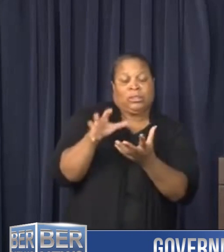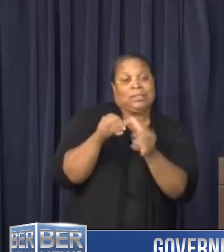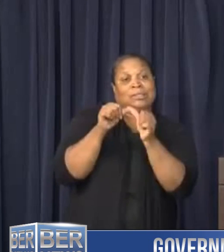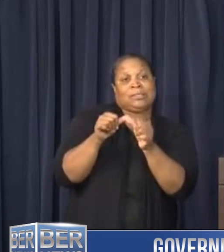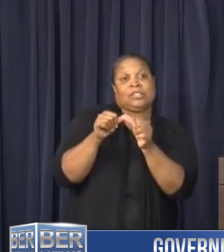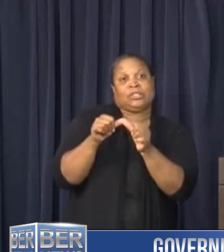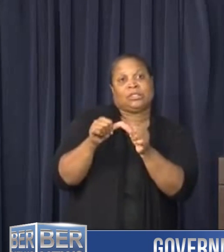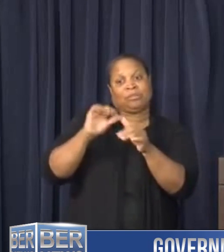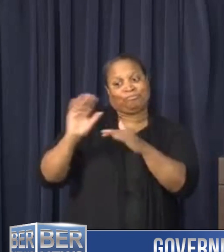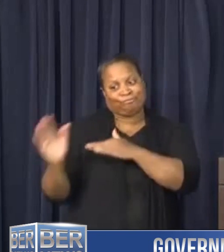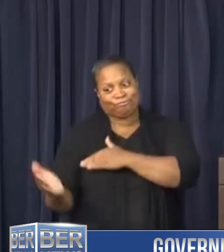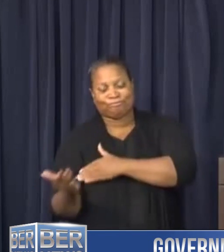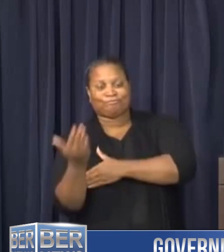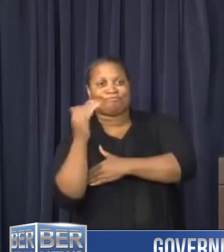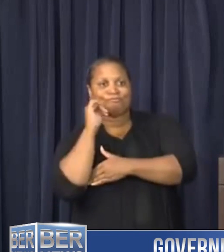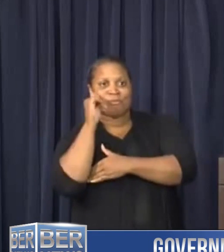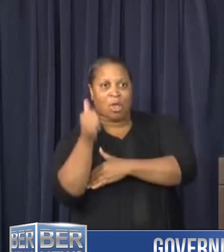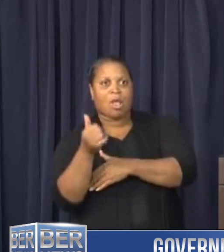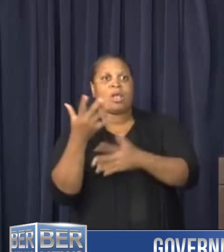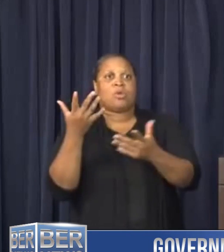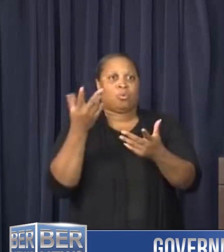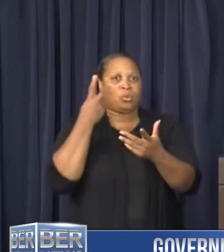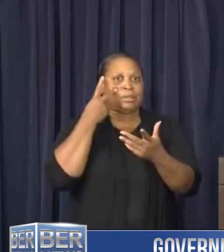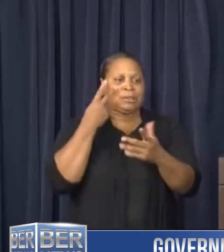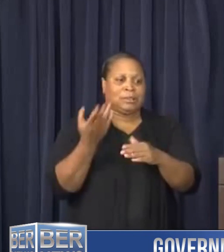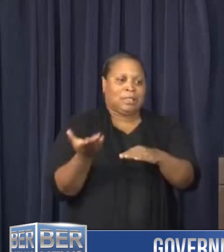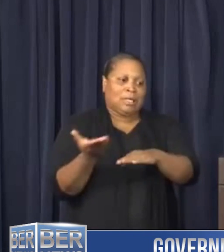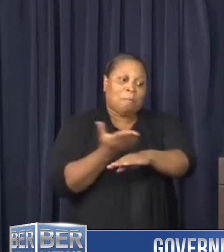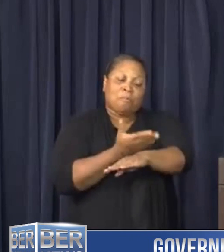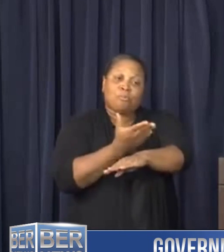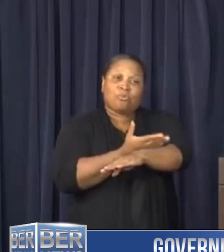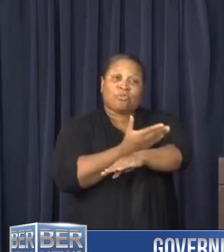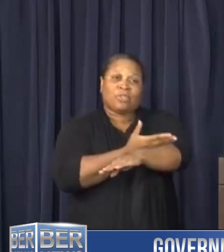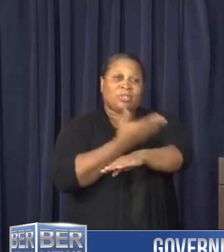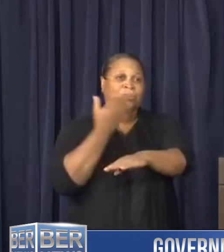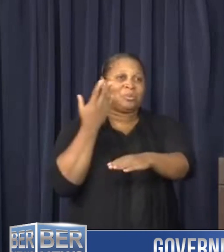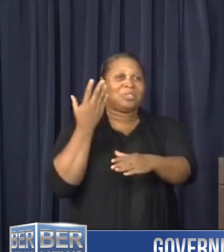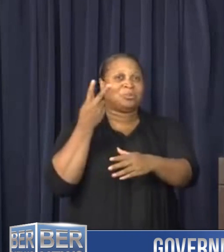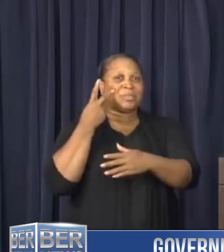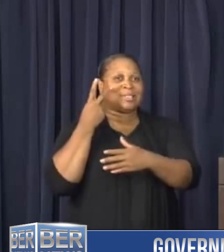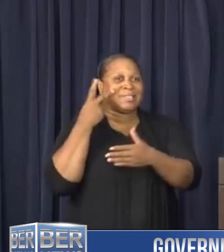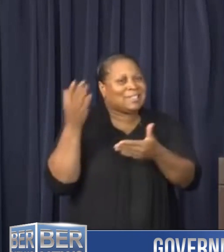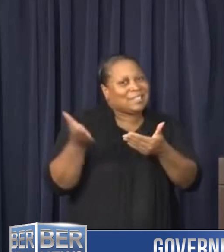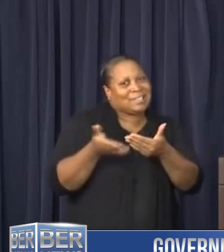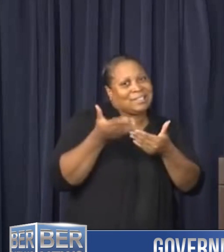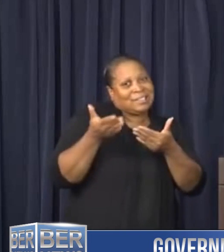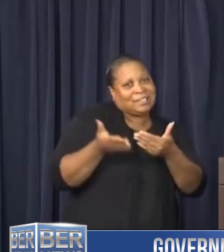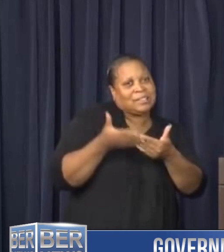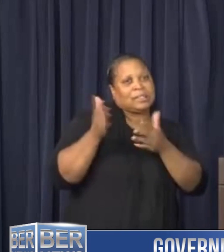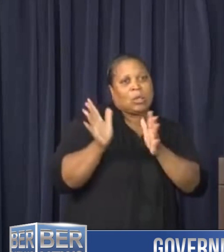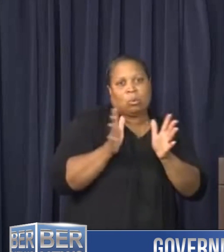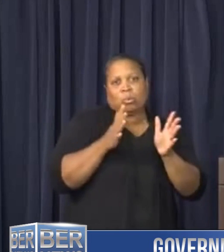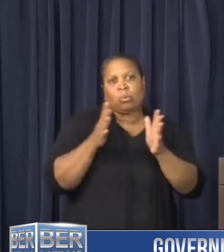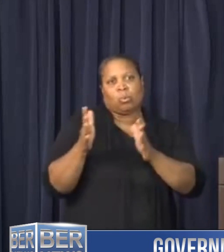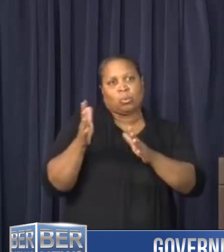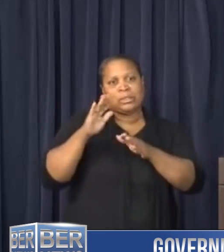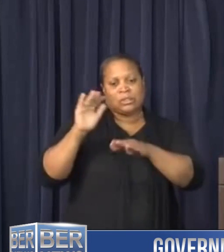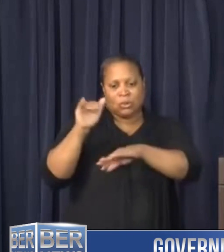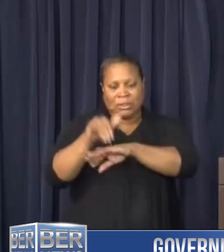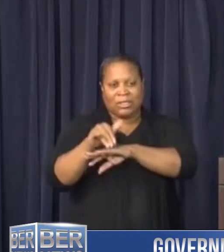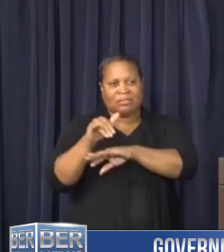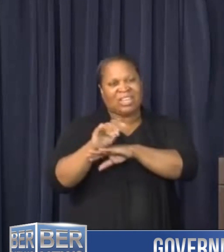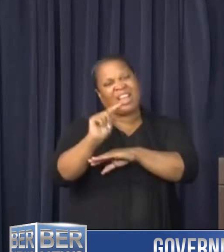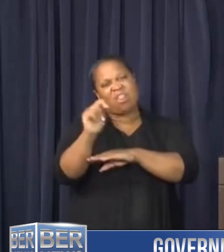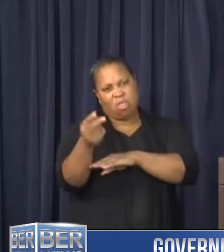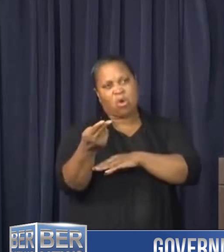we will see conditions improving, the wind starting to ease off into the evening and then by Thursday we're looking at